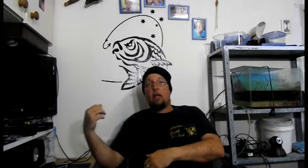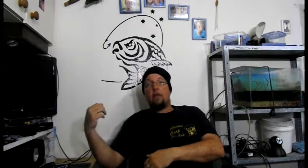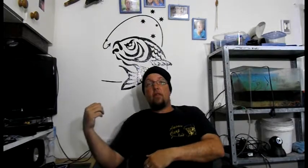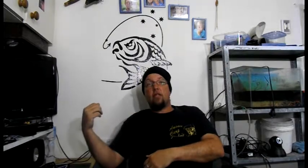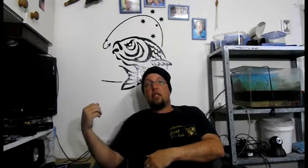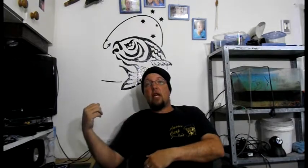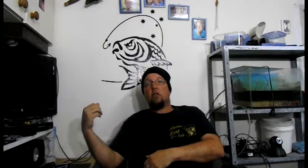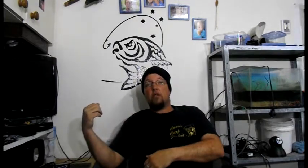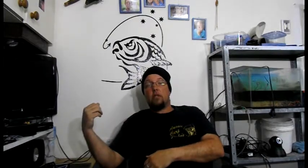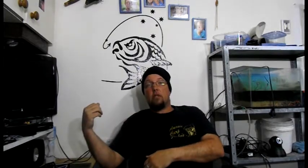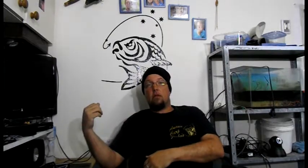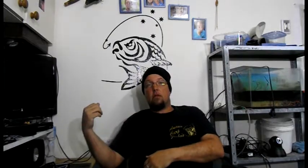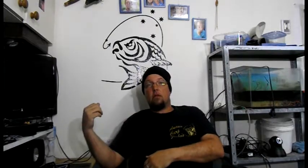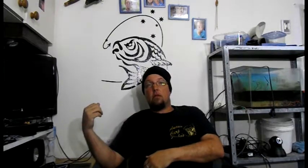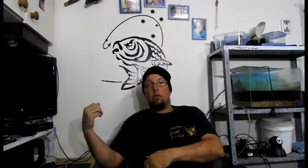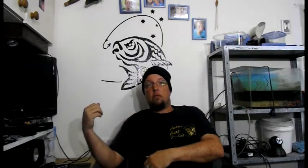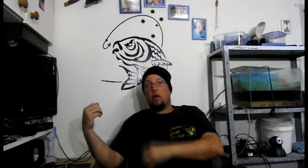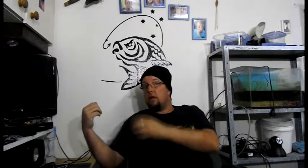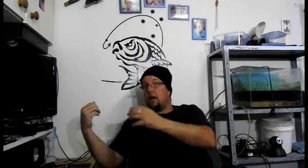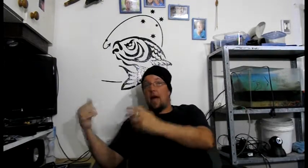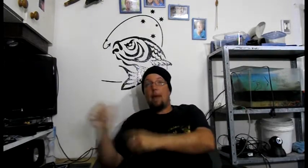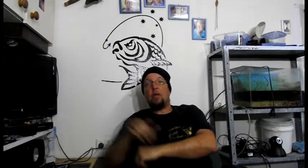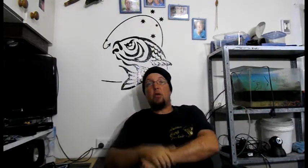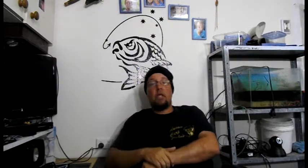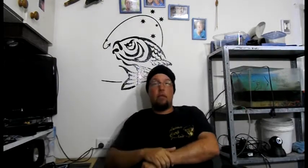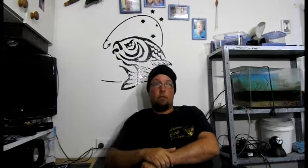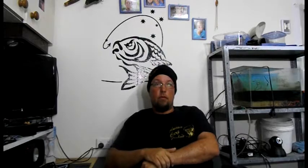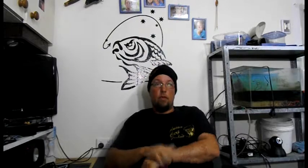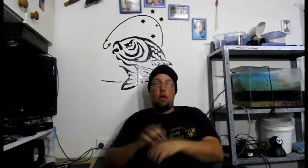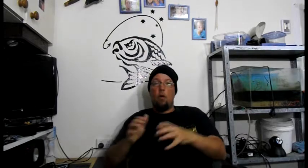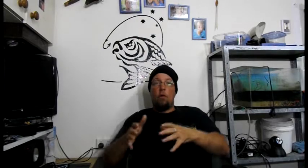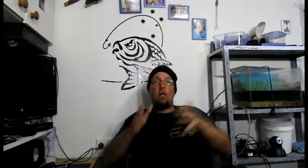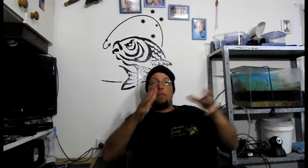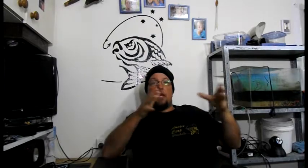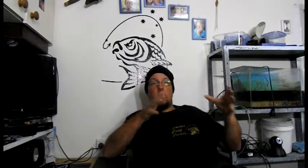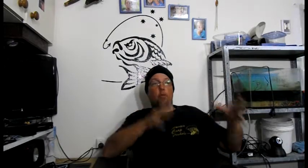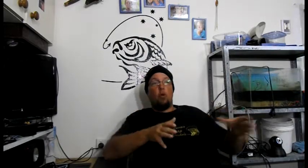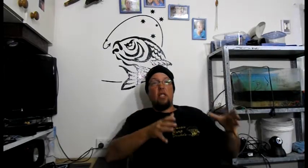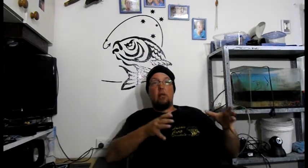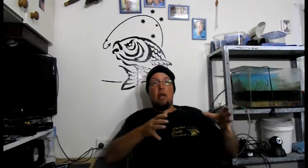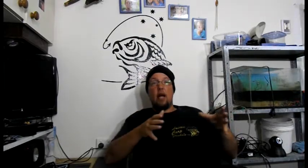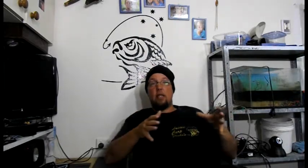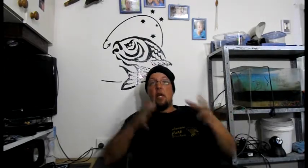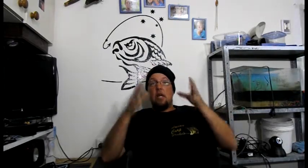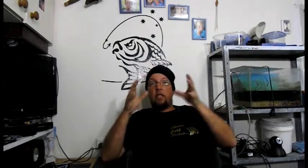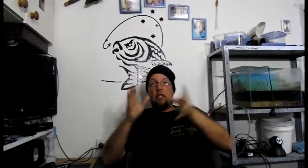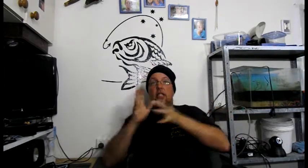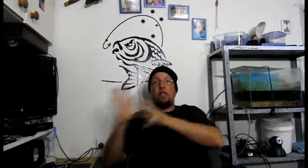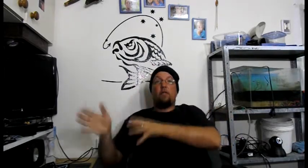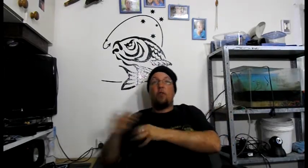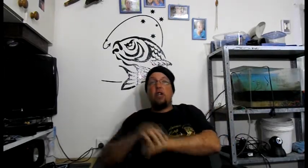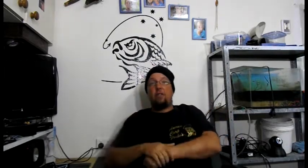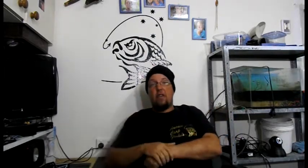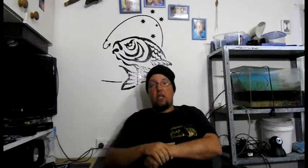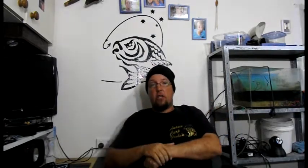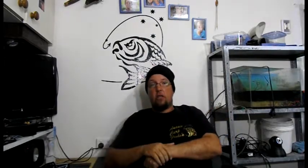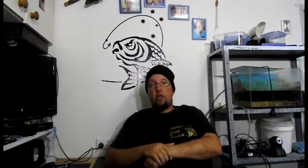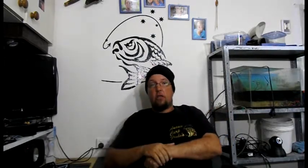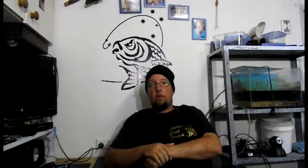over to these countries that are happy to eat them? We could be exporting them as disease-free fish, which